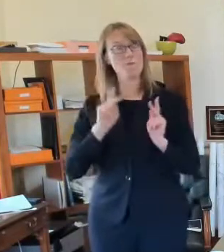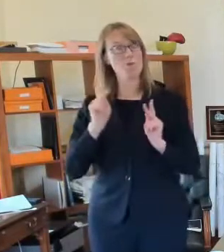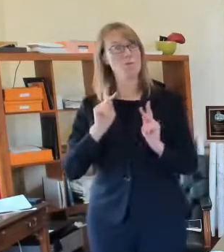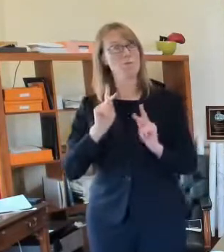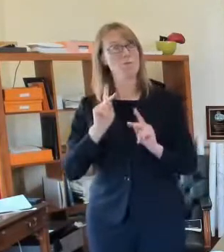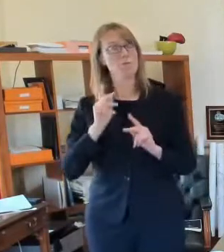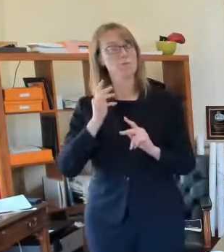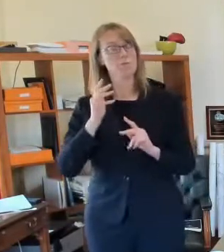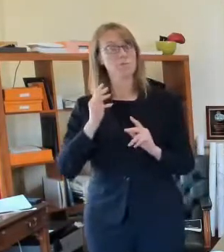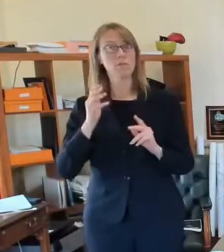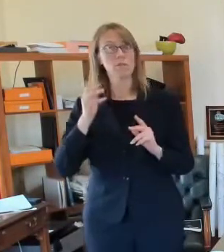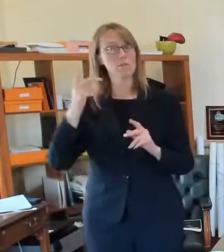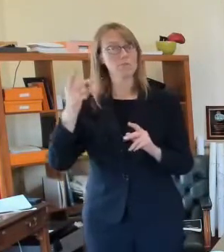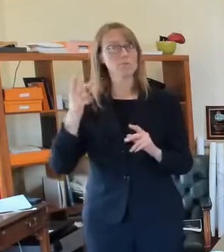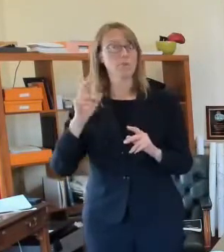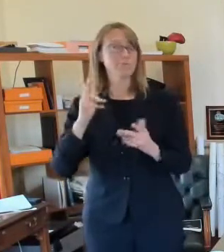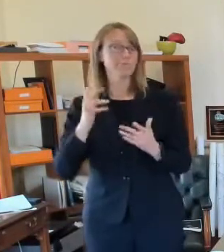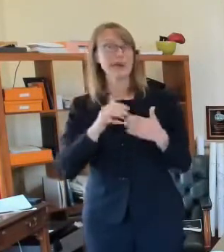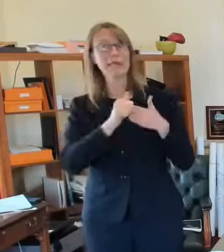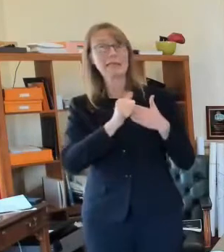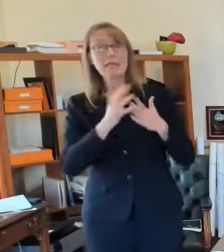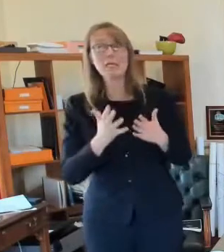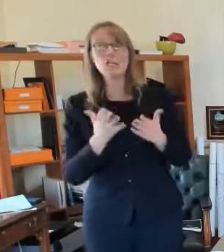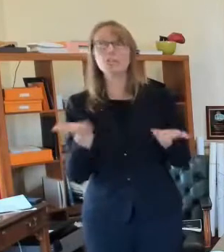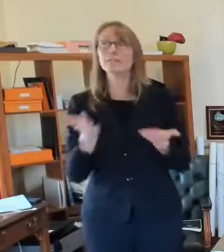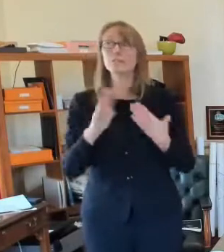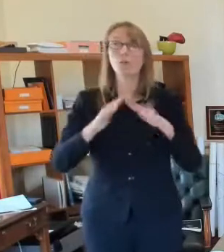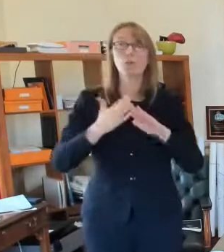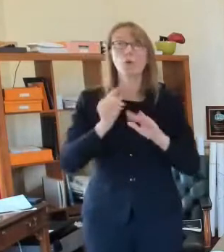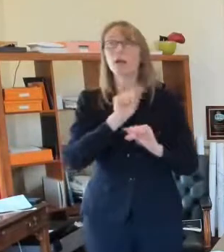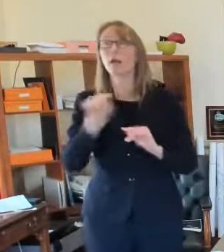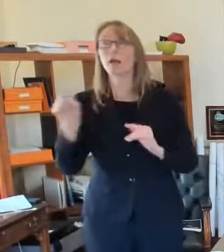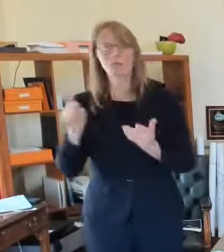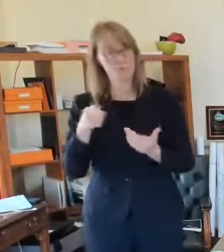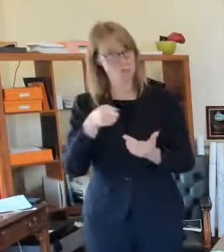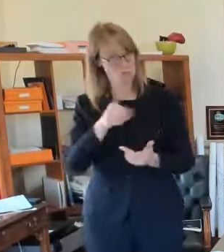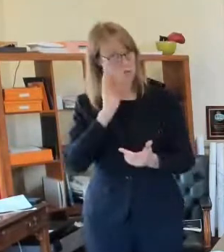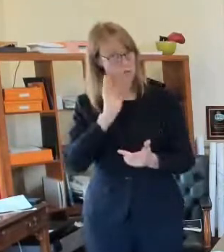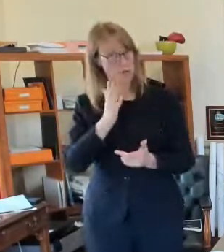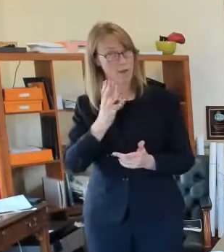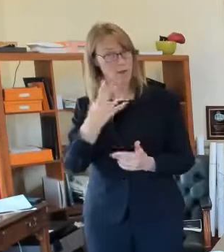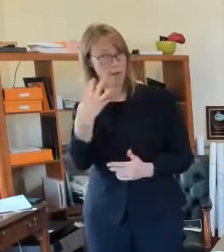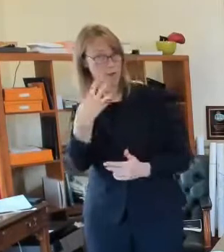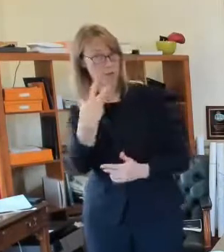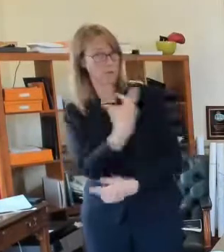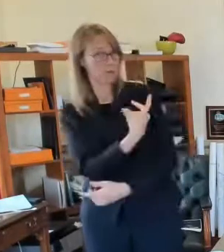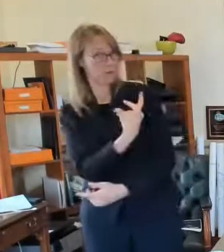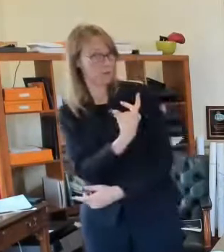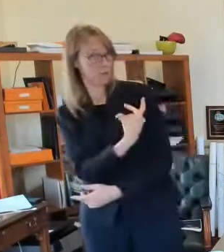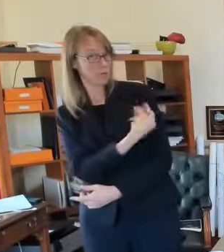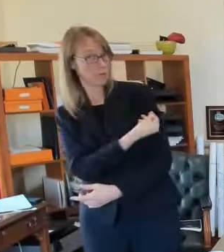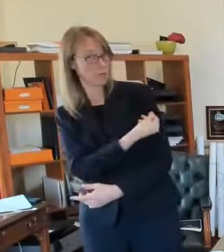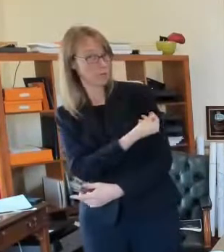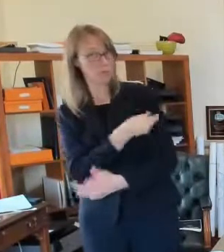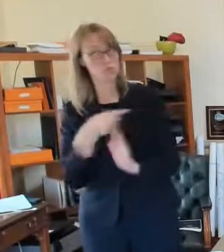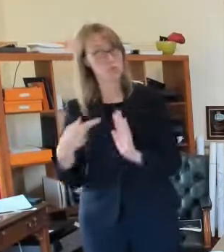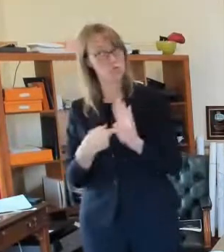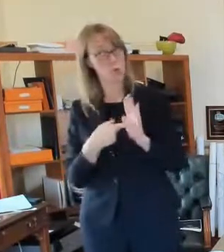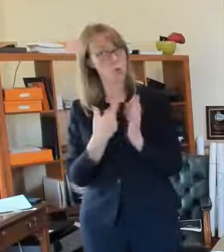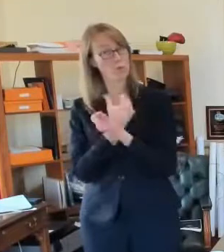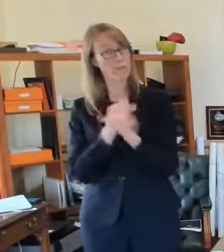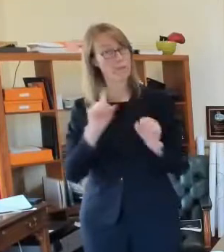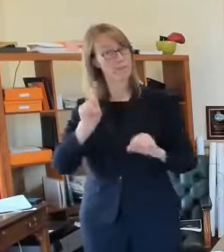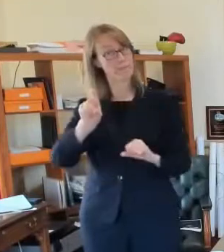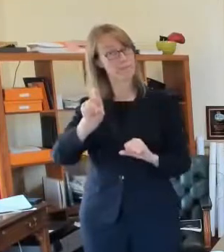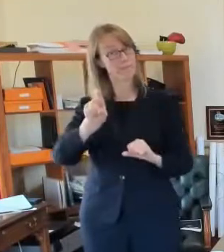vaccine together or take it publicly so people know that it's safe to do well i can't speak for uh county executive page